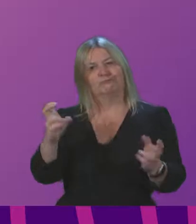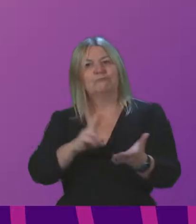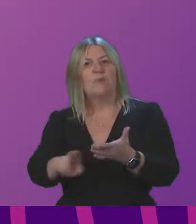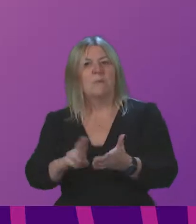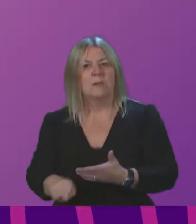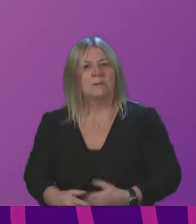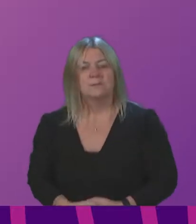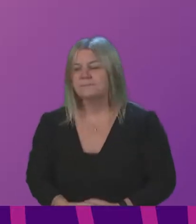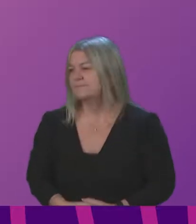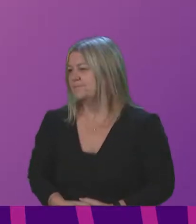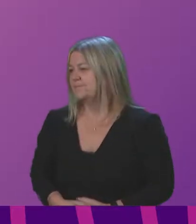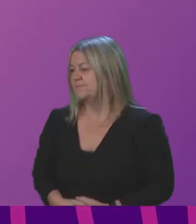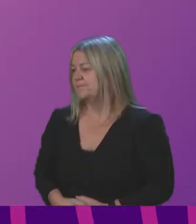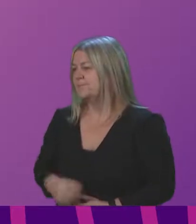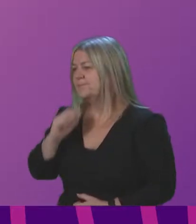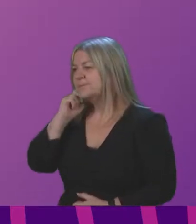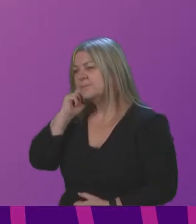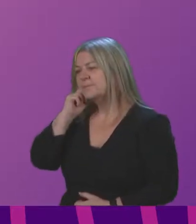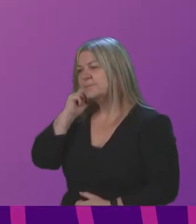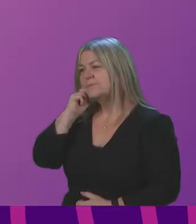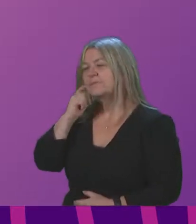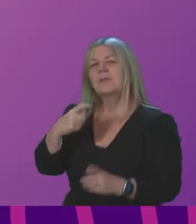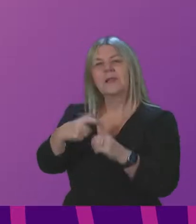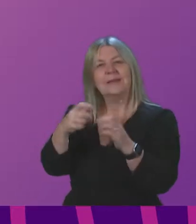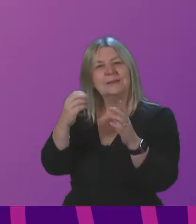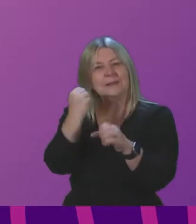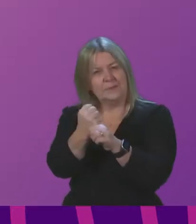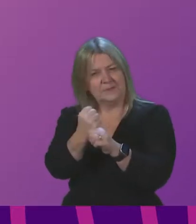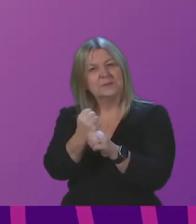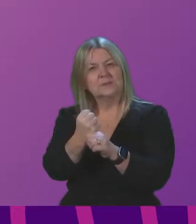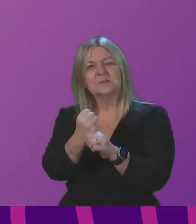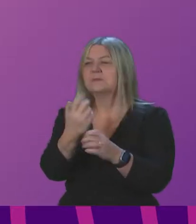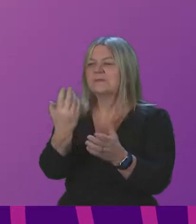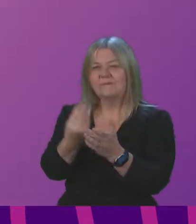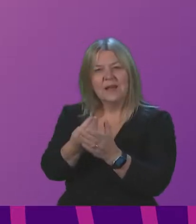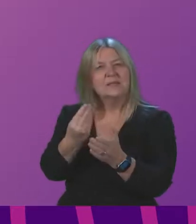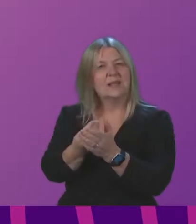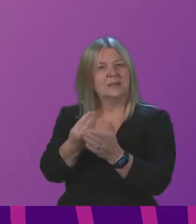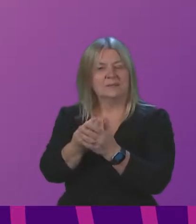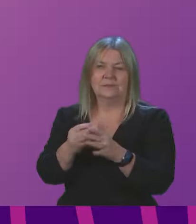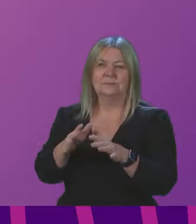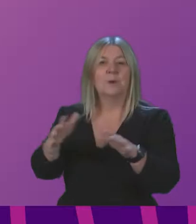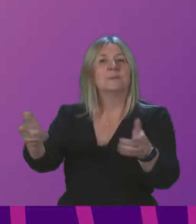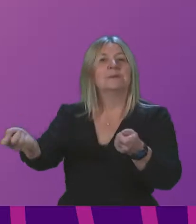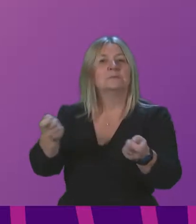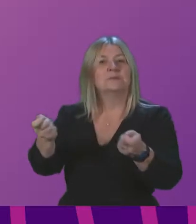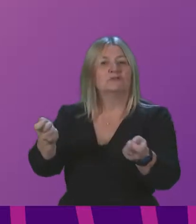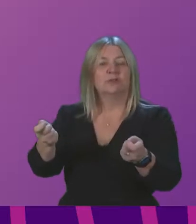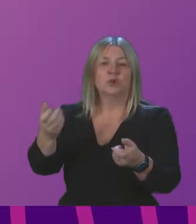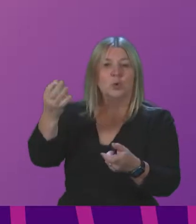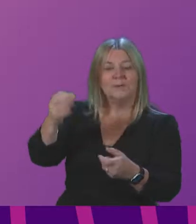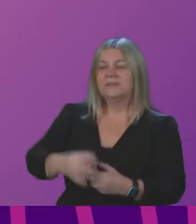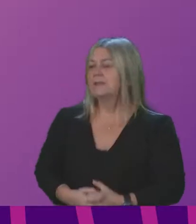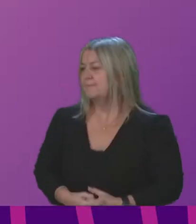on Kenneth Gibson to speak on behalf of the Finance and Public Administration Committee. Mr Gibson will be followed by Ariane Burgess.